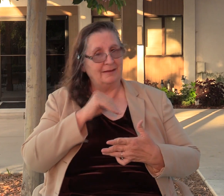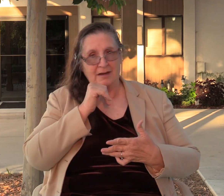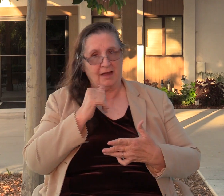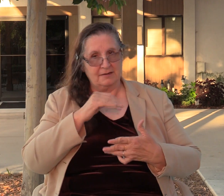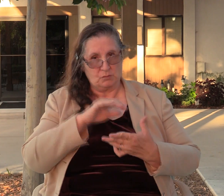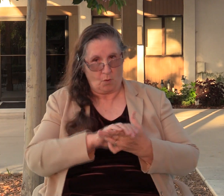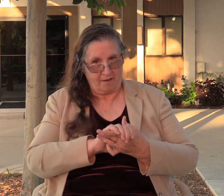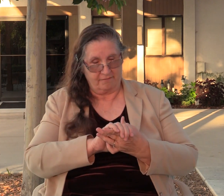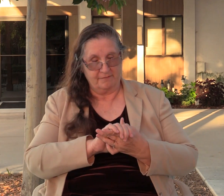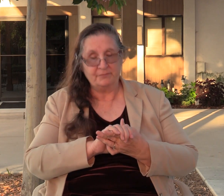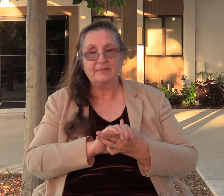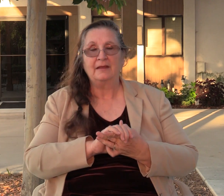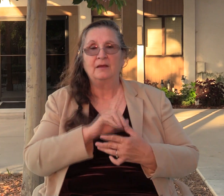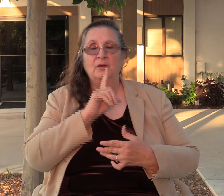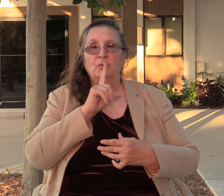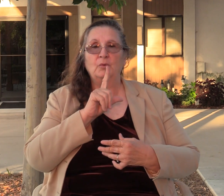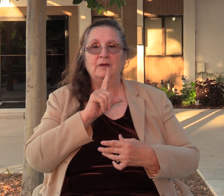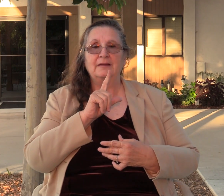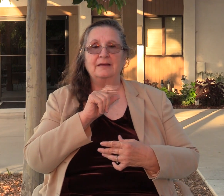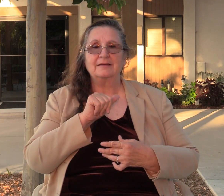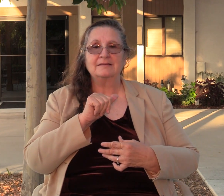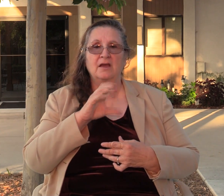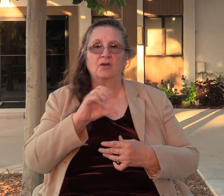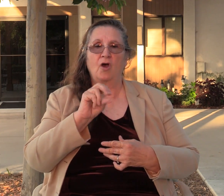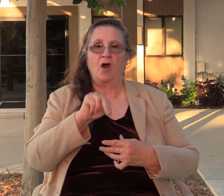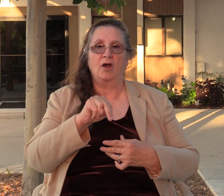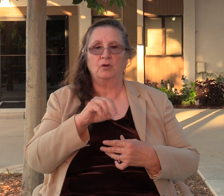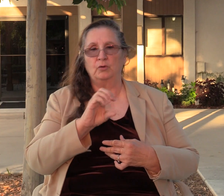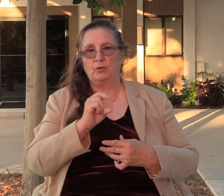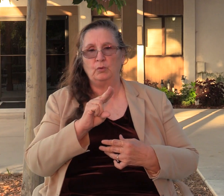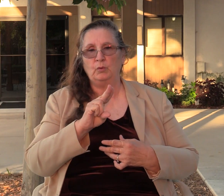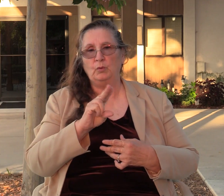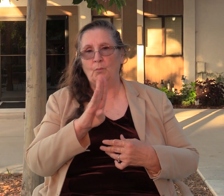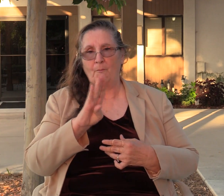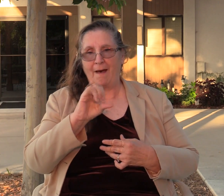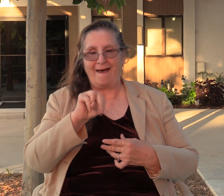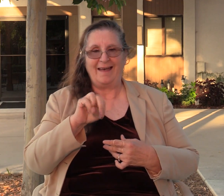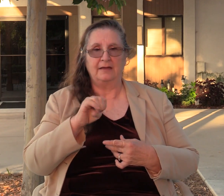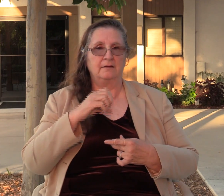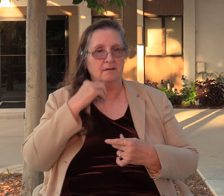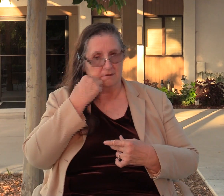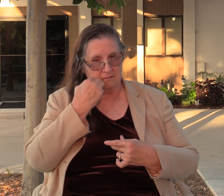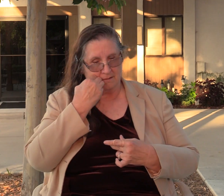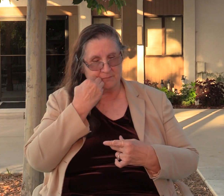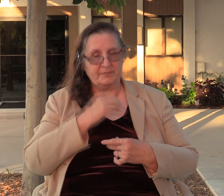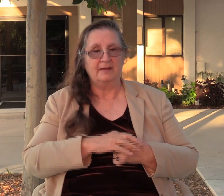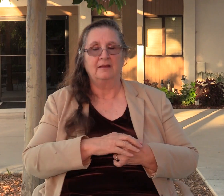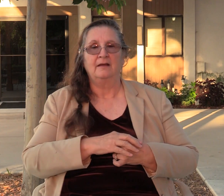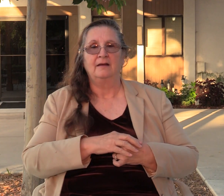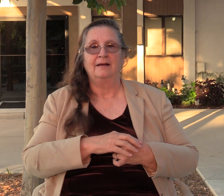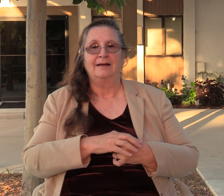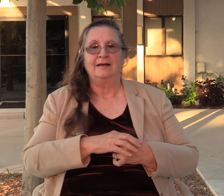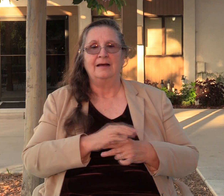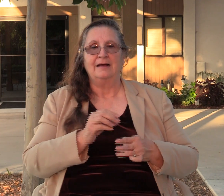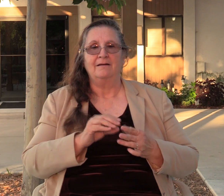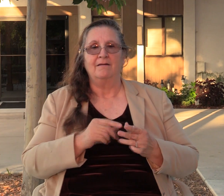Actually, she was his concubine. And she was from a city called Shechem. She was a